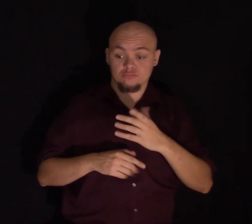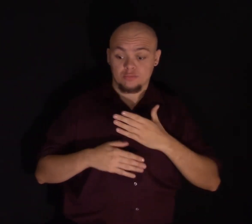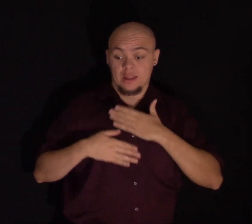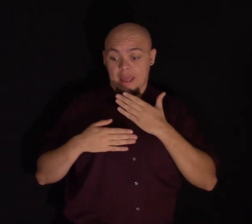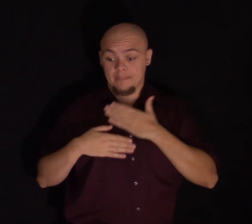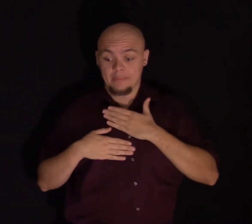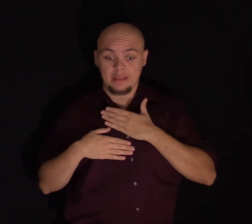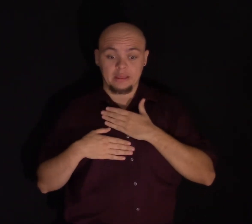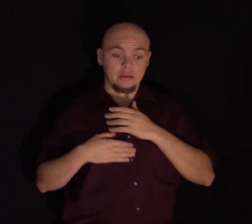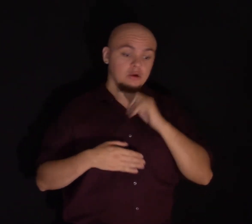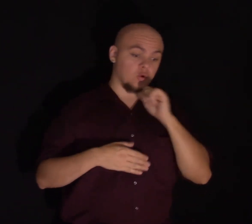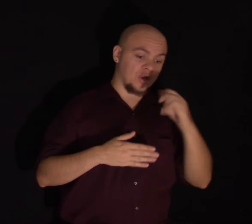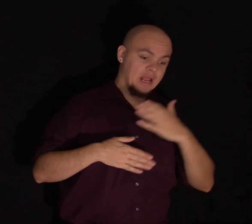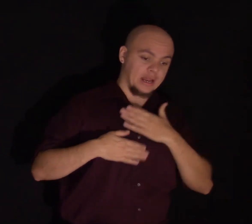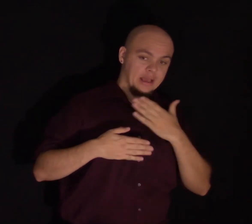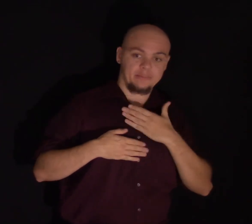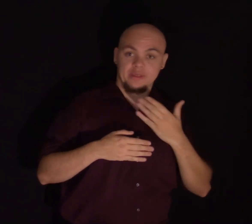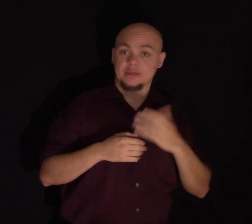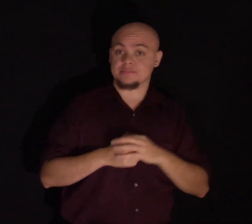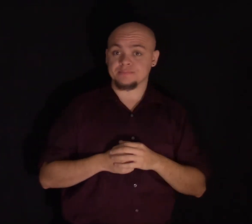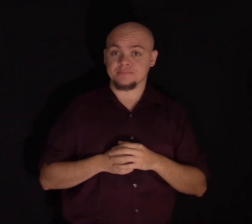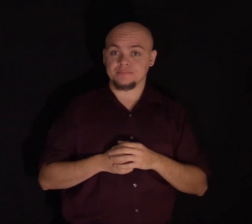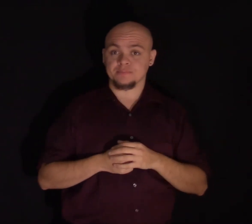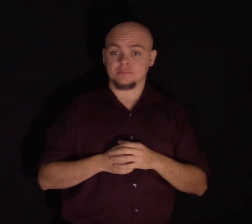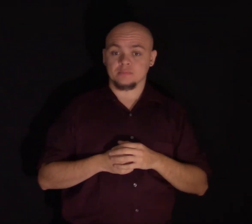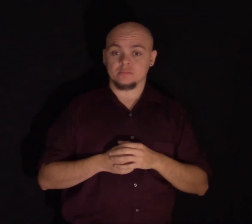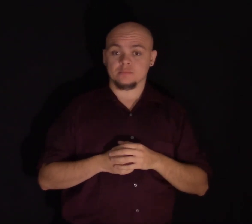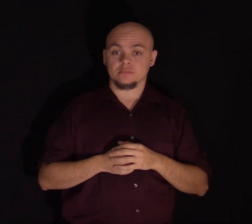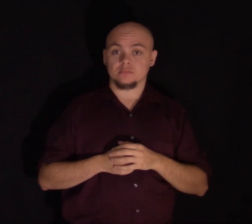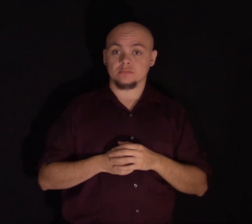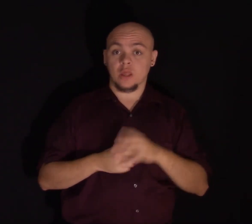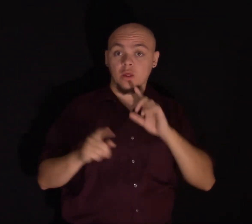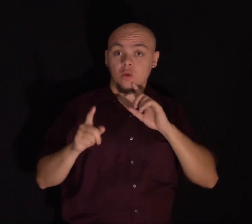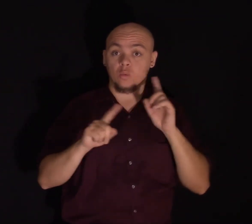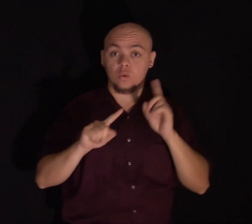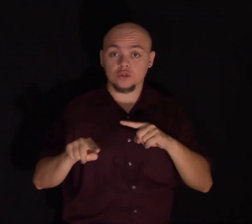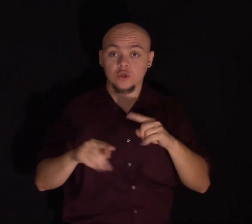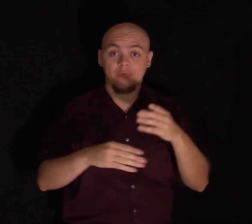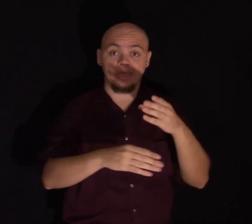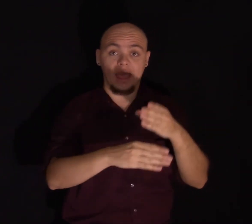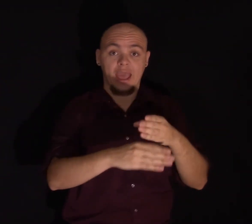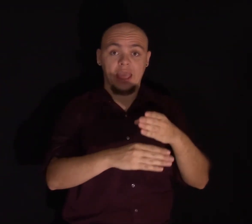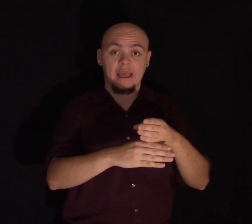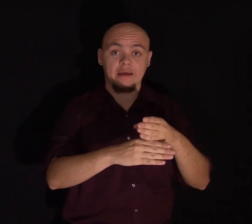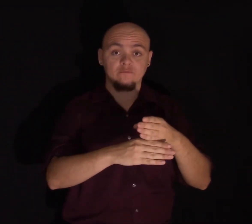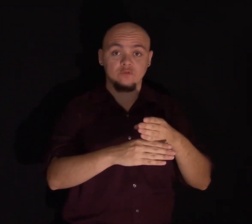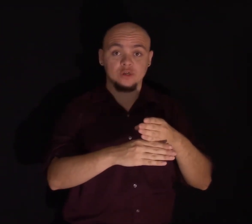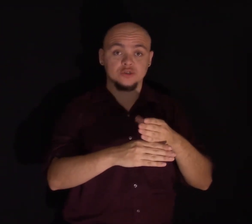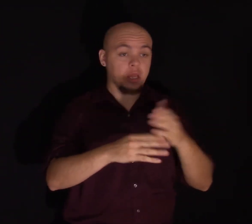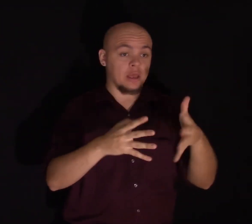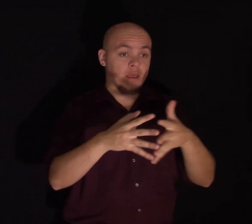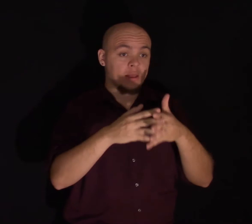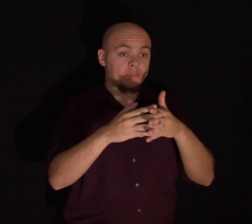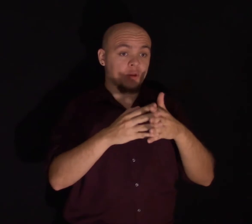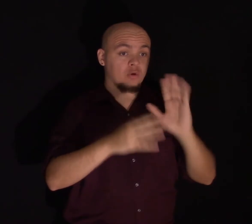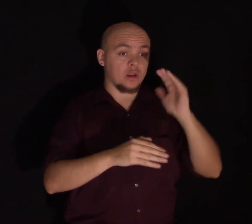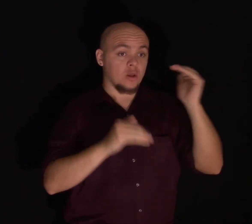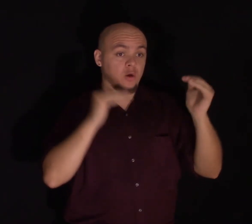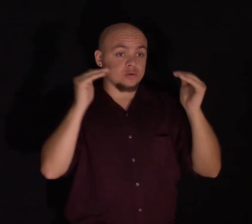are you? Here's what was found. The average American adult spends